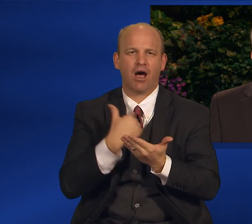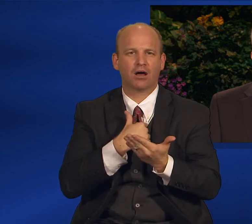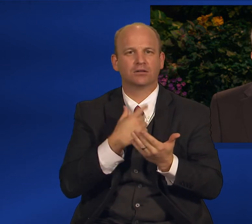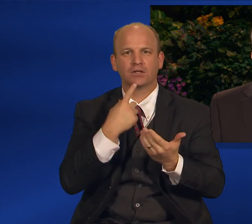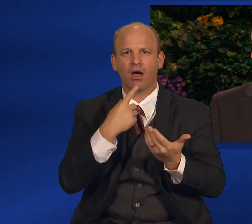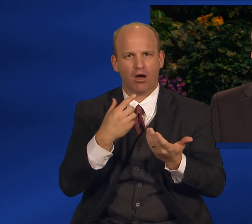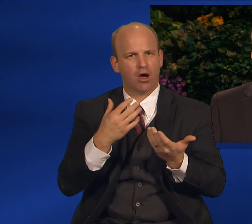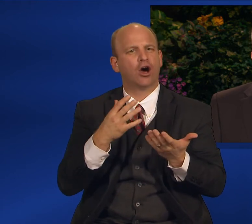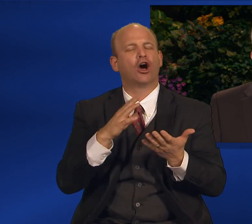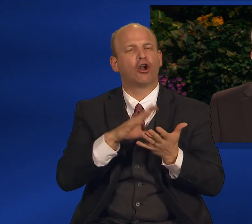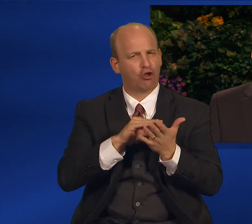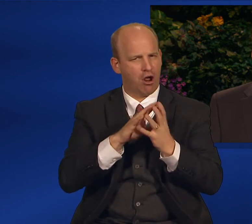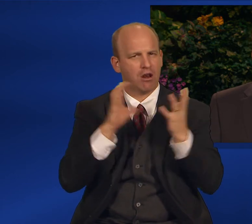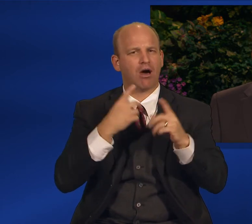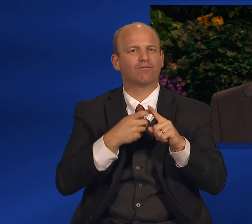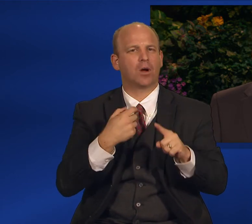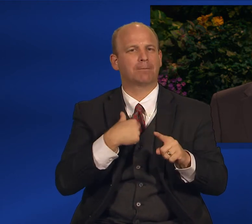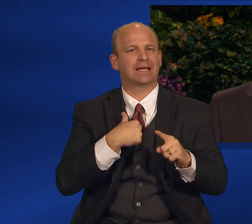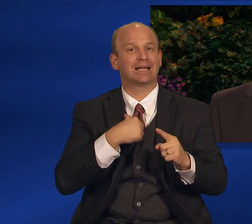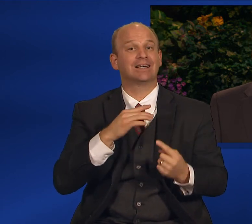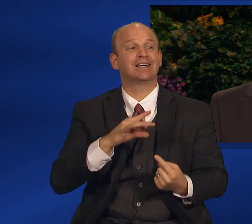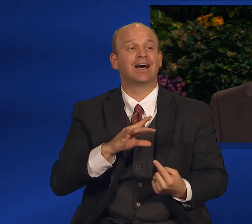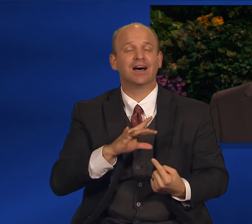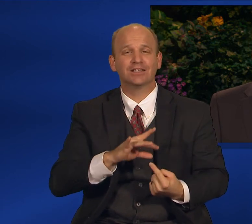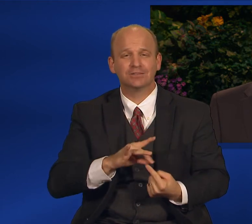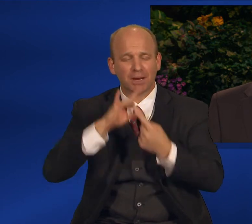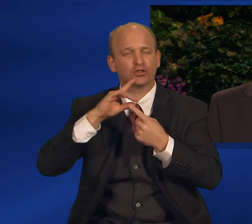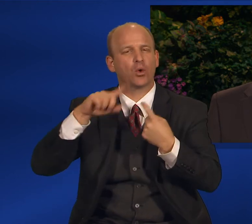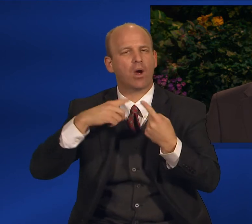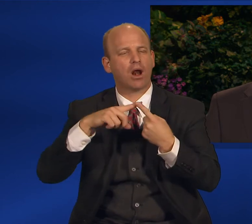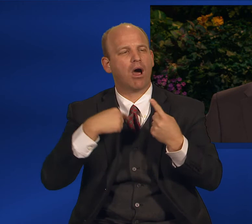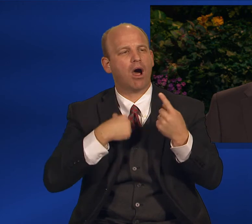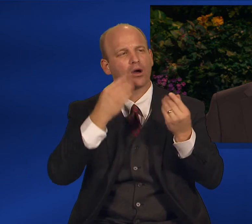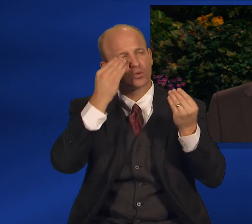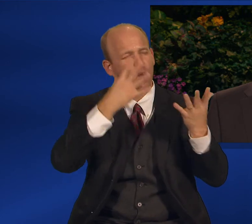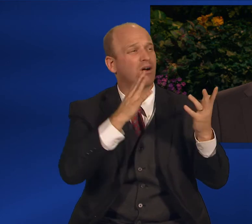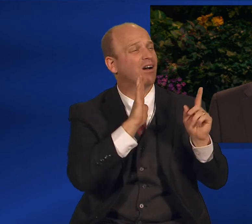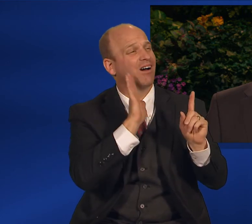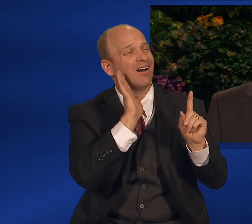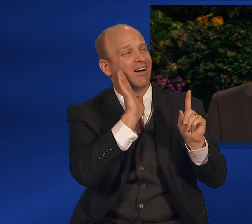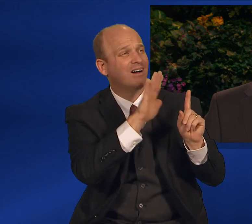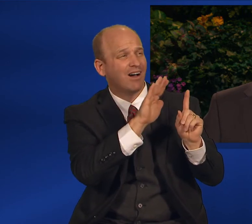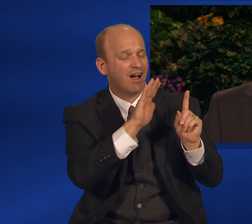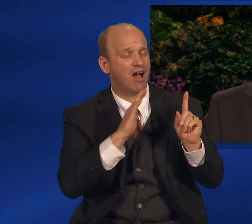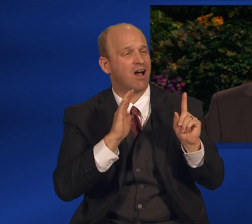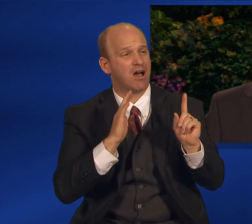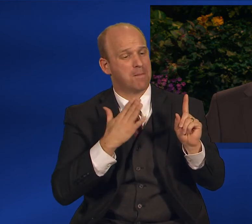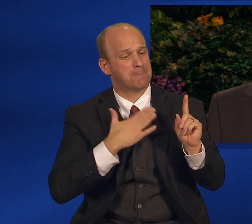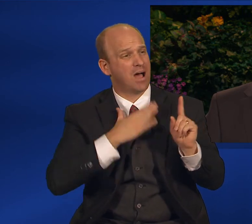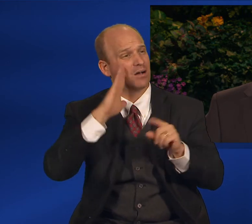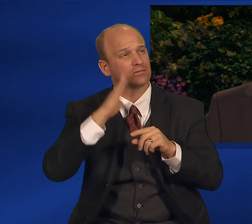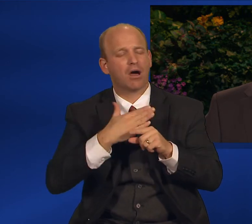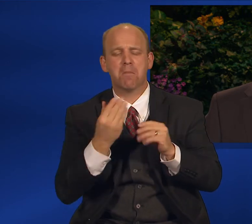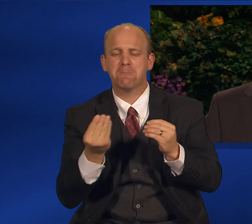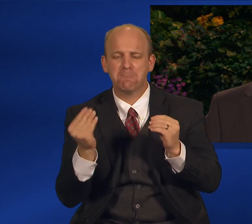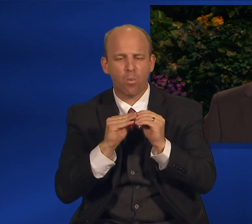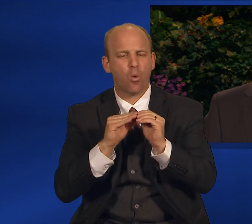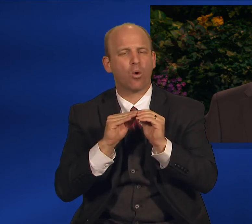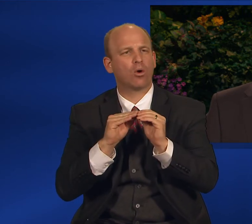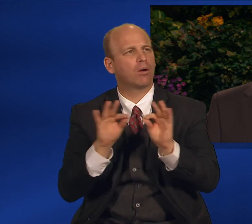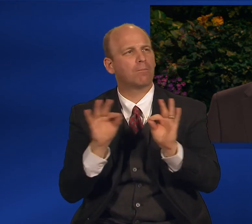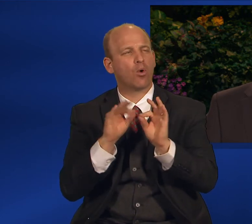when I told her that my sons were more important than the house. She said it taught her to be that way with Annie.